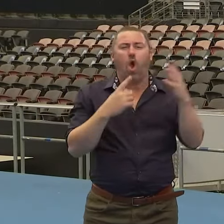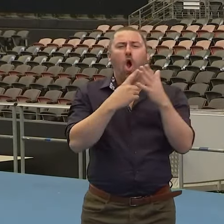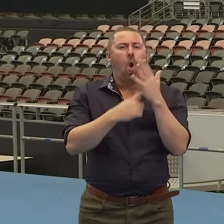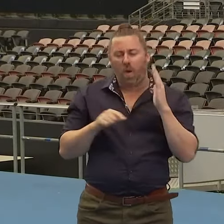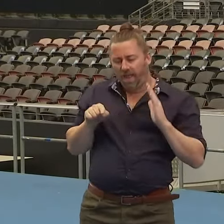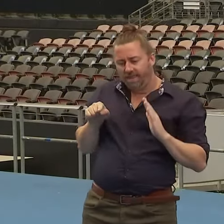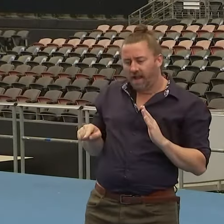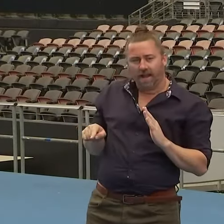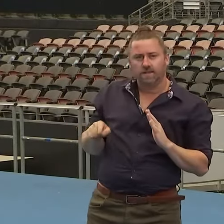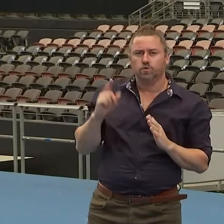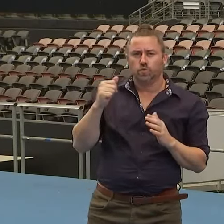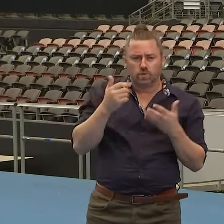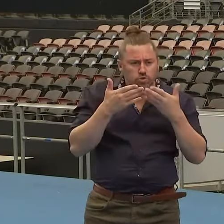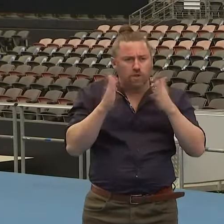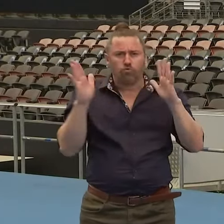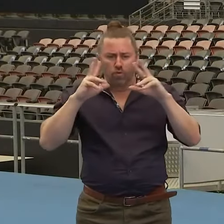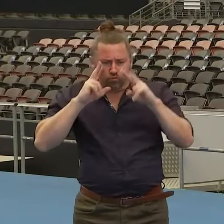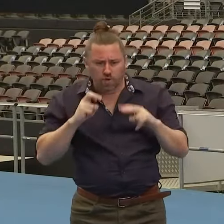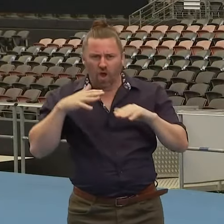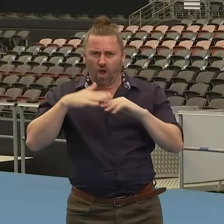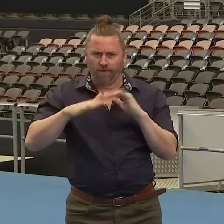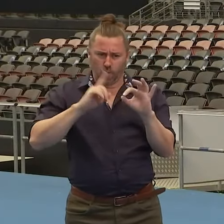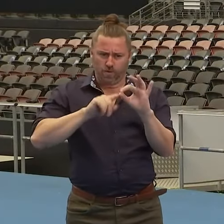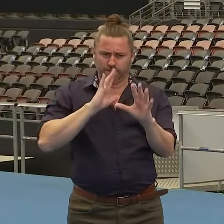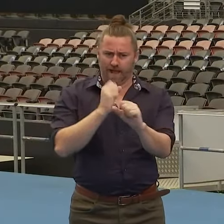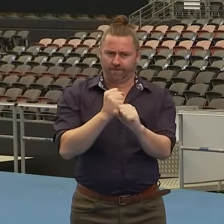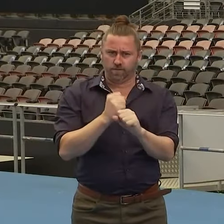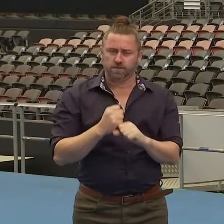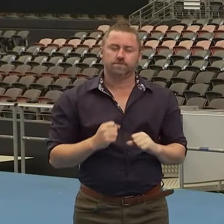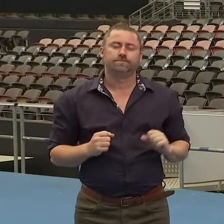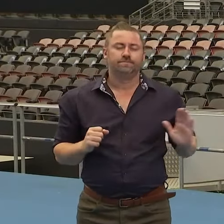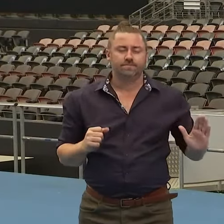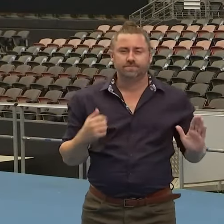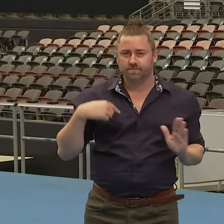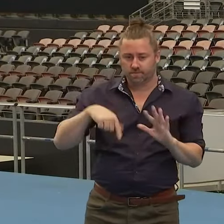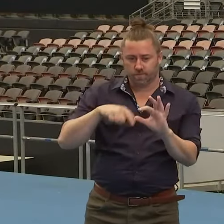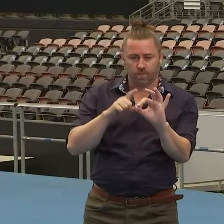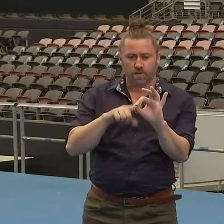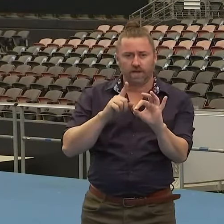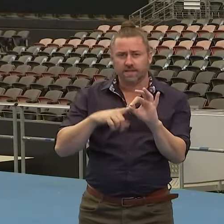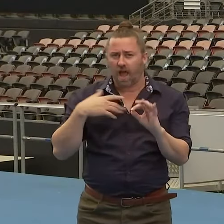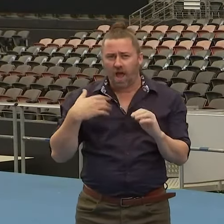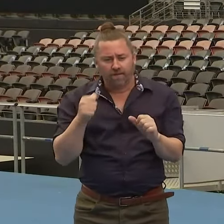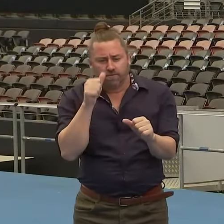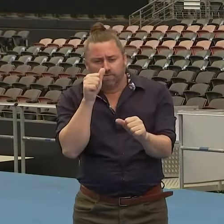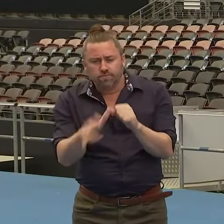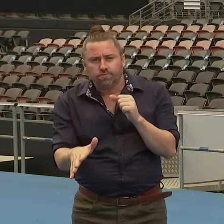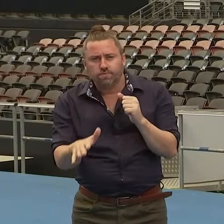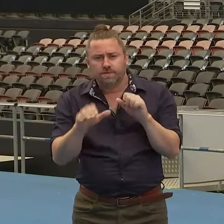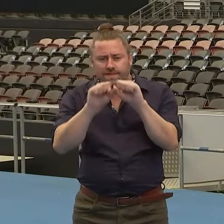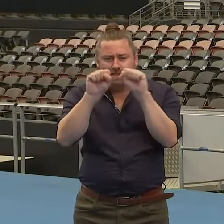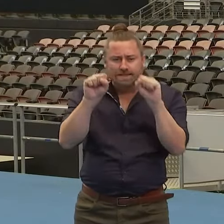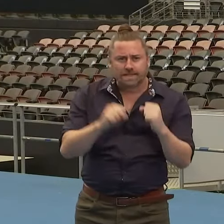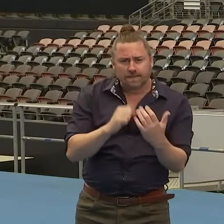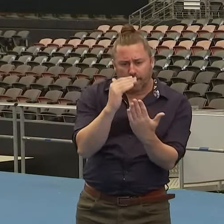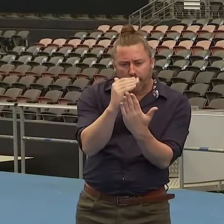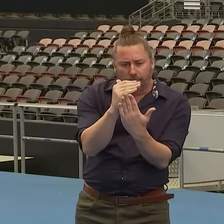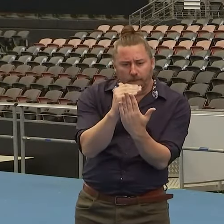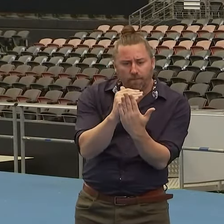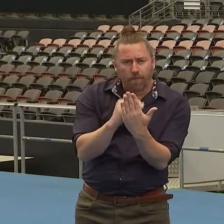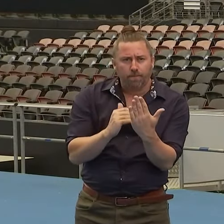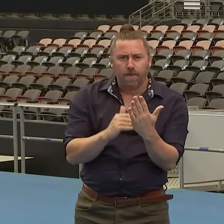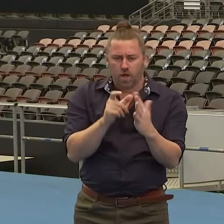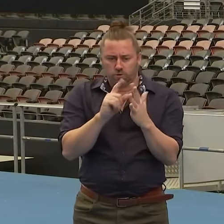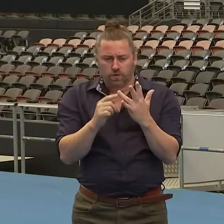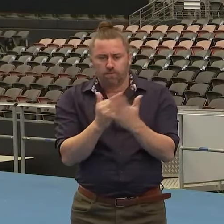As I said very clearly, Queensland has robust mechanisms and checks on integrity